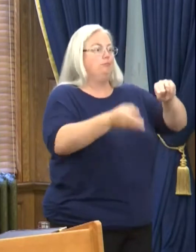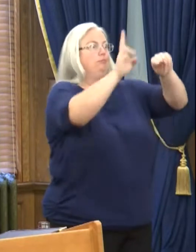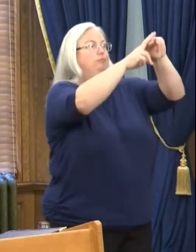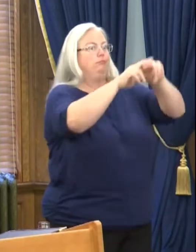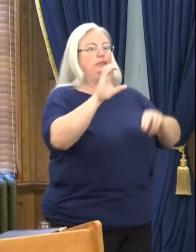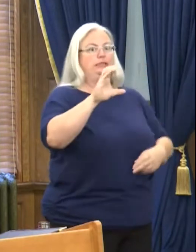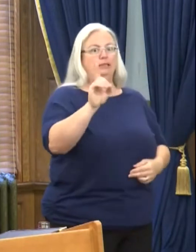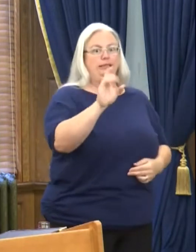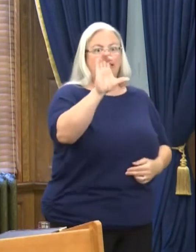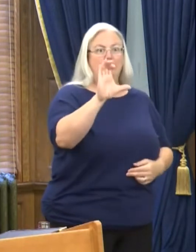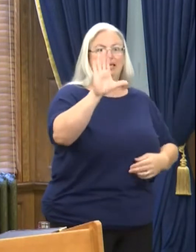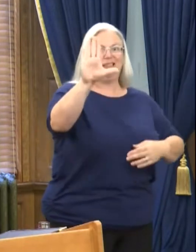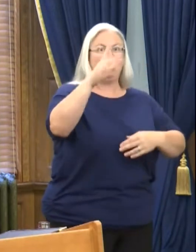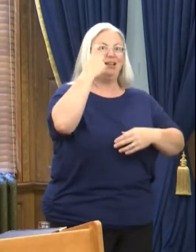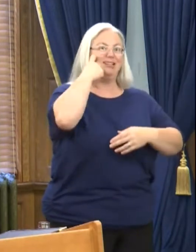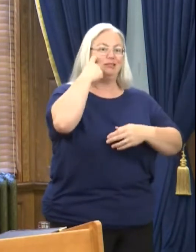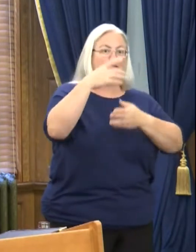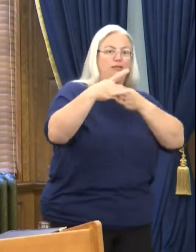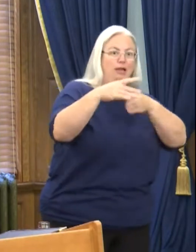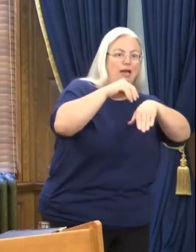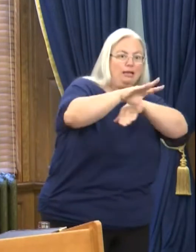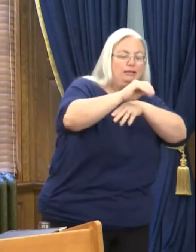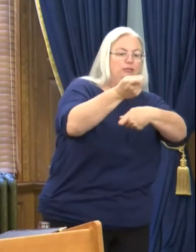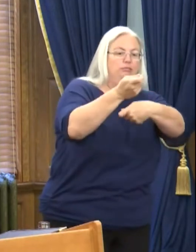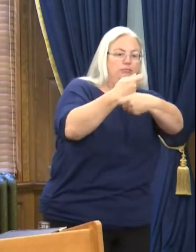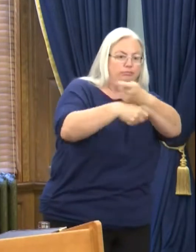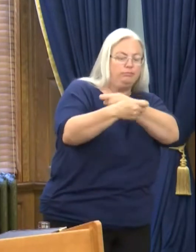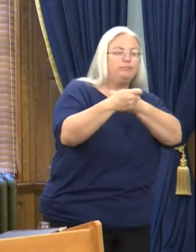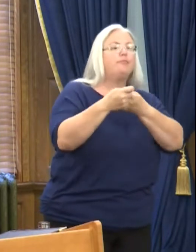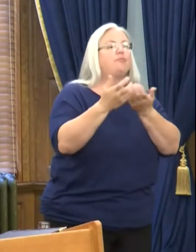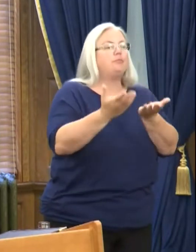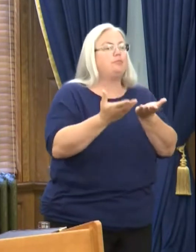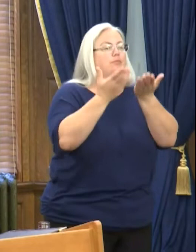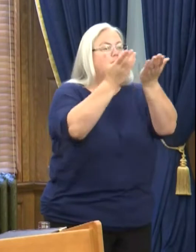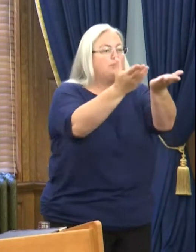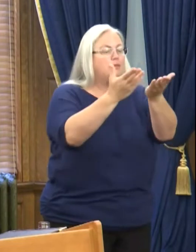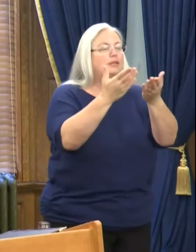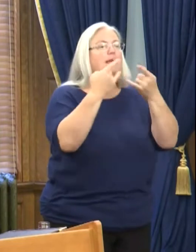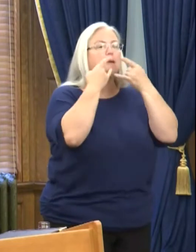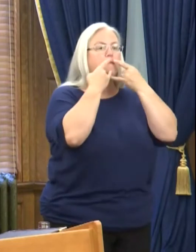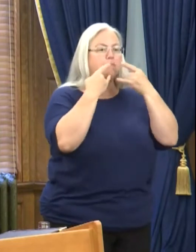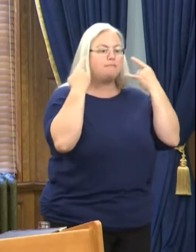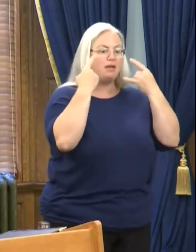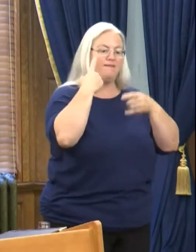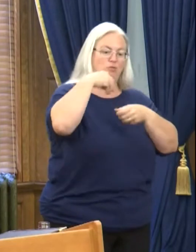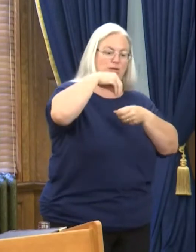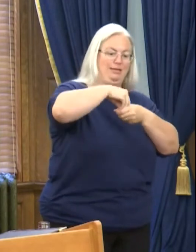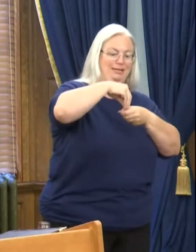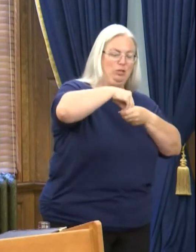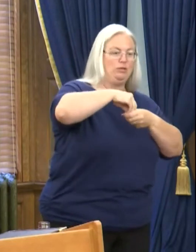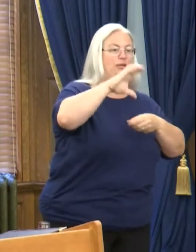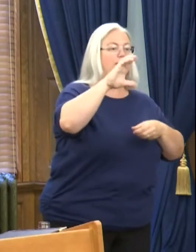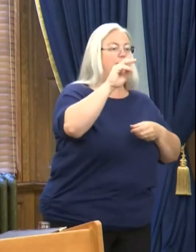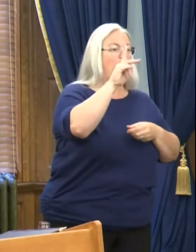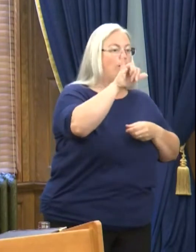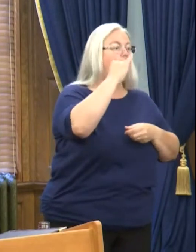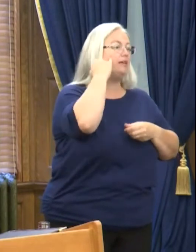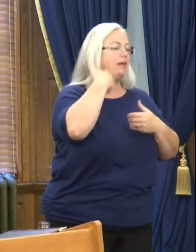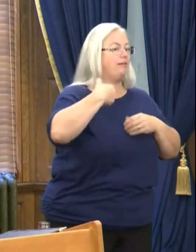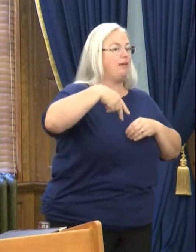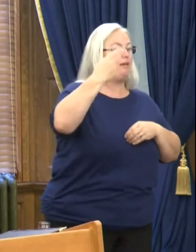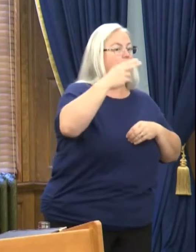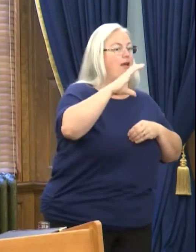to recommend making masking indoors in counties with high COVID